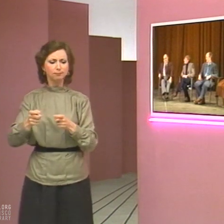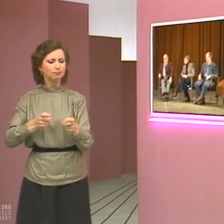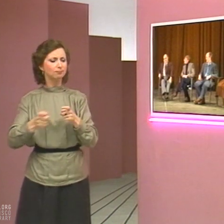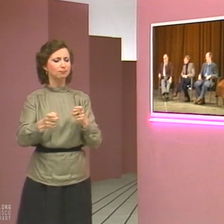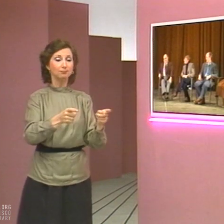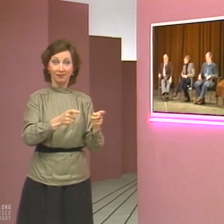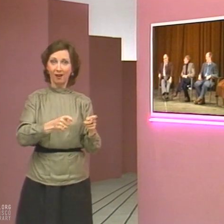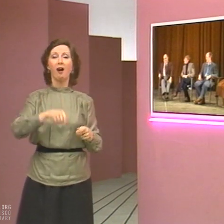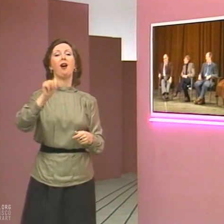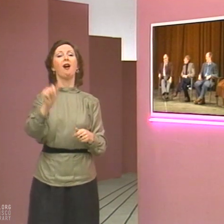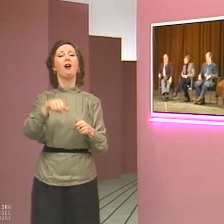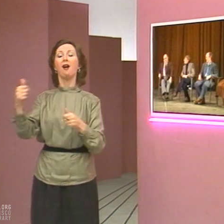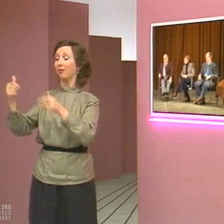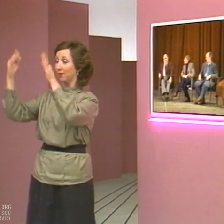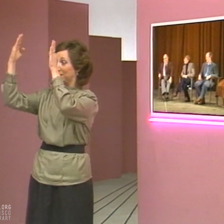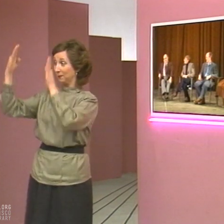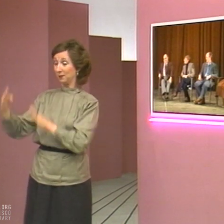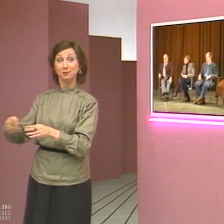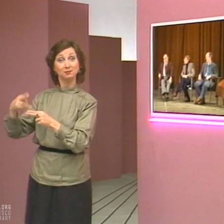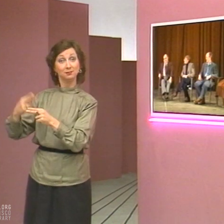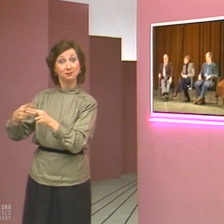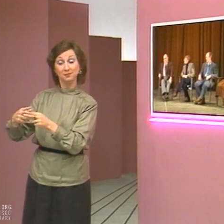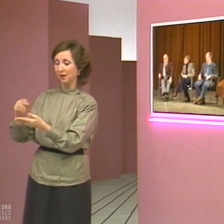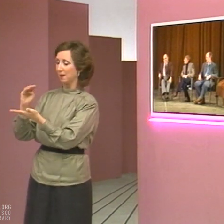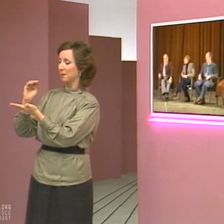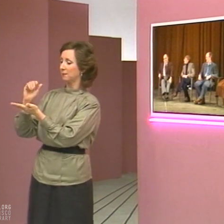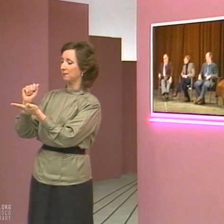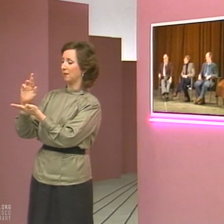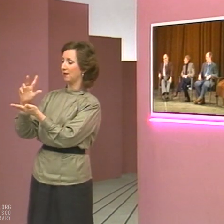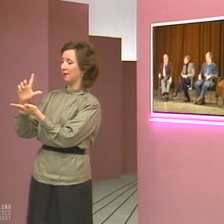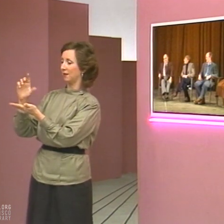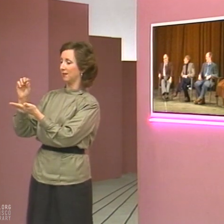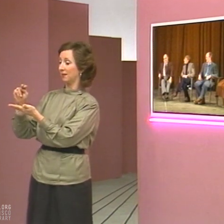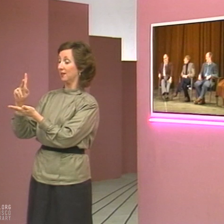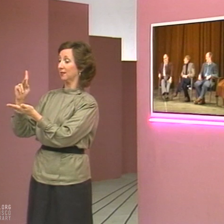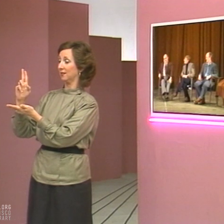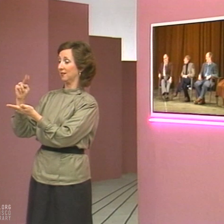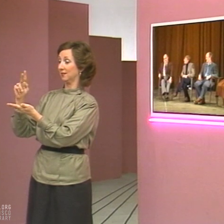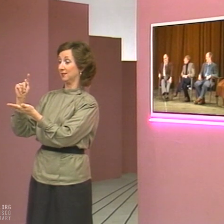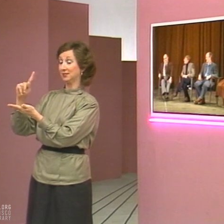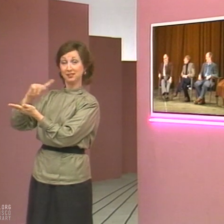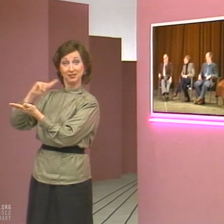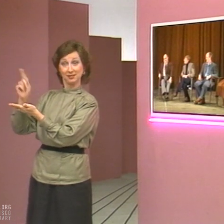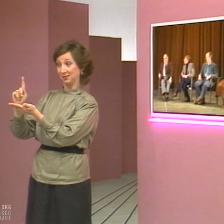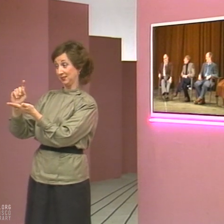Mr. Kuntz is an educator at the California School for the Deaf in Fremont.